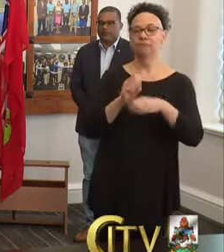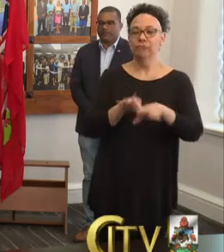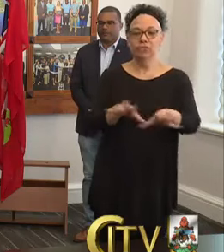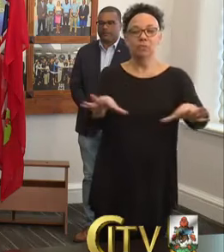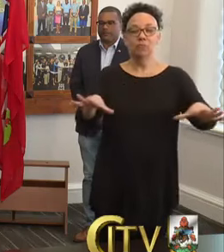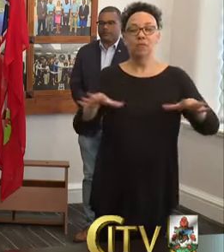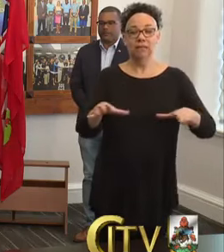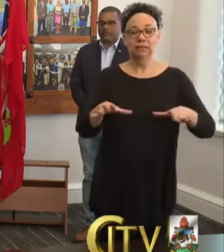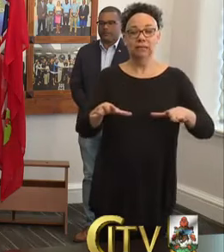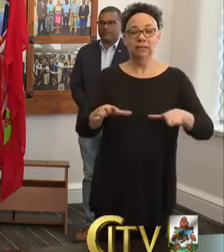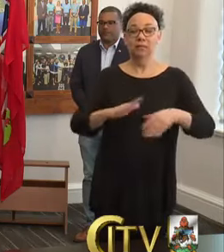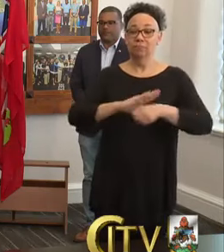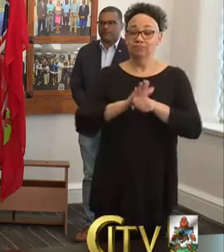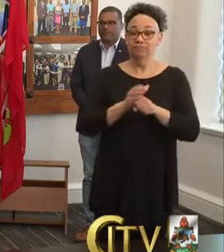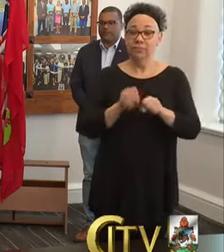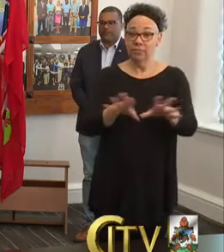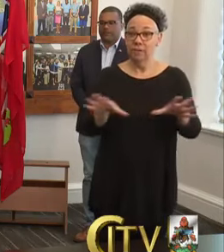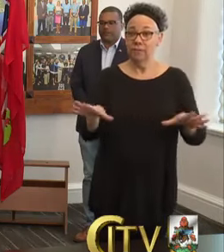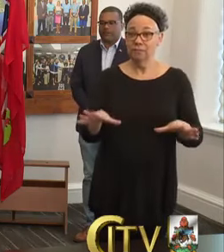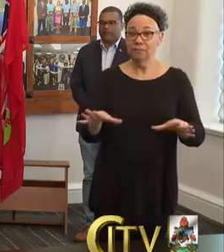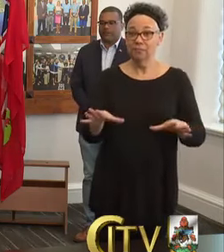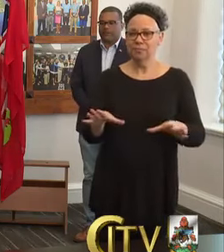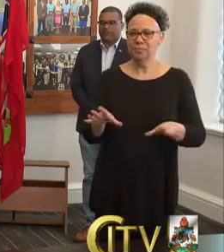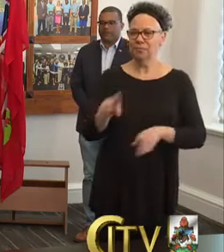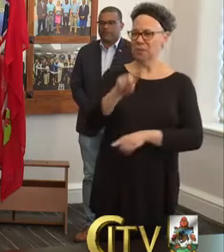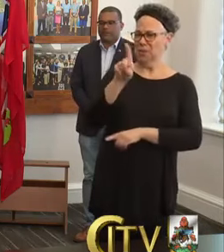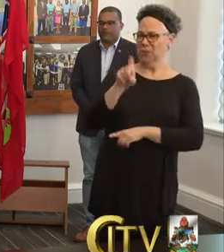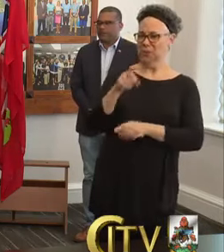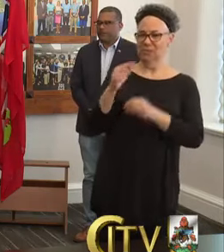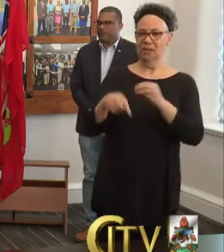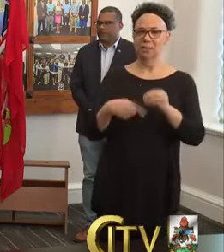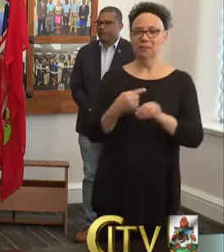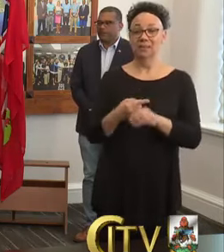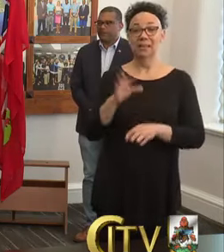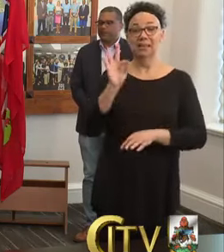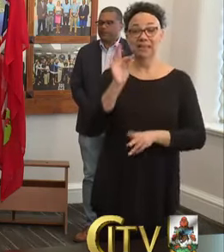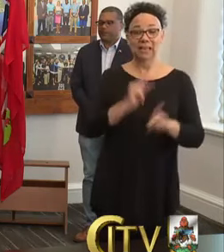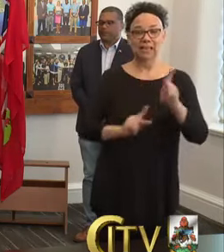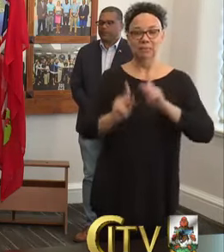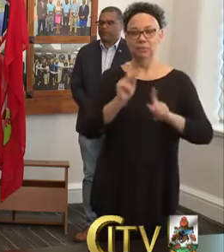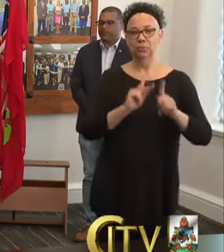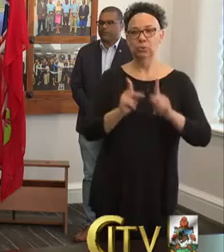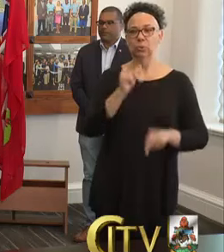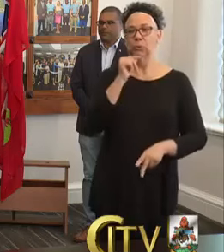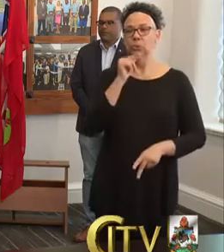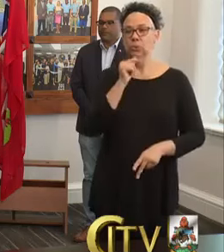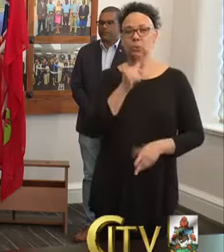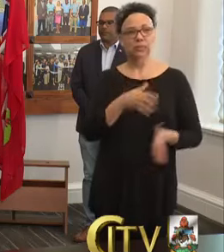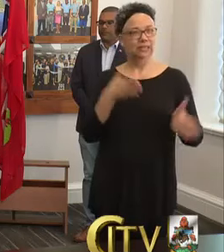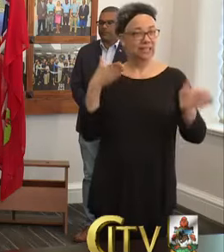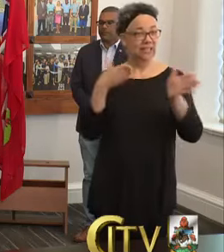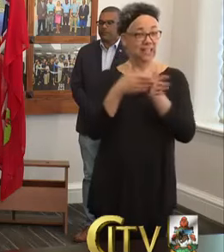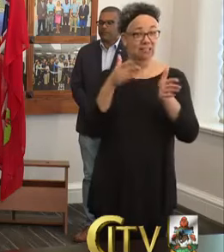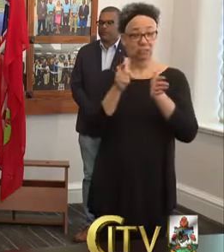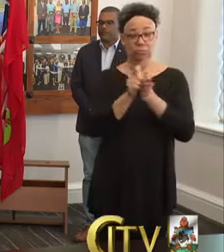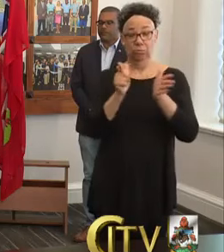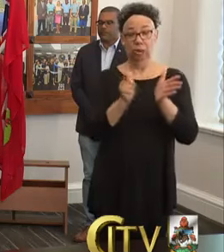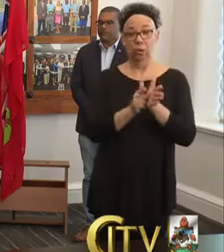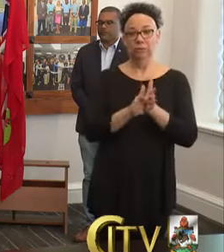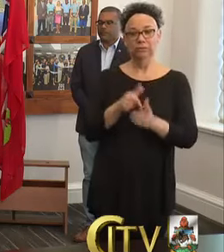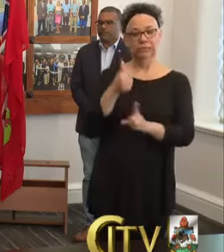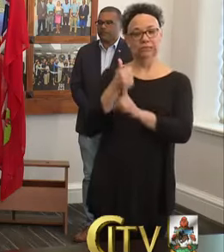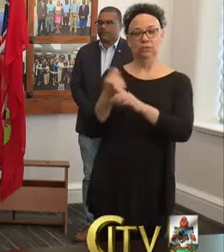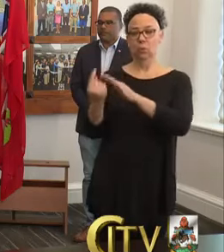particular virus. There's been a question regarding the nine persons who breach self-quarantine. Those persons who were found to breach self